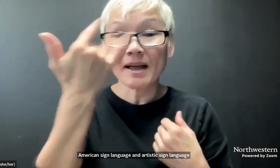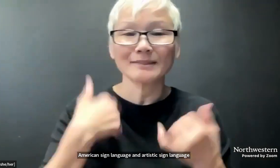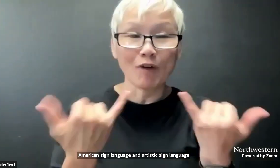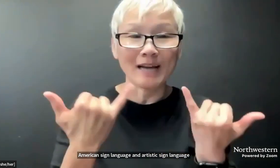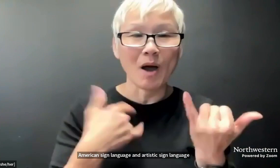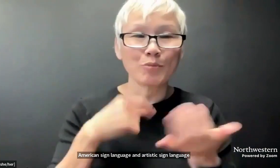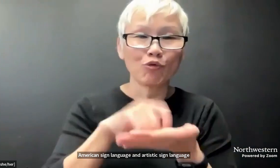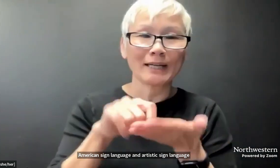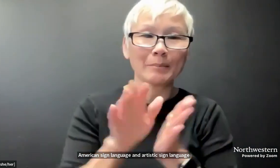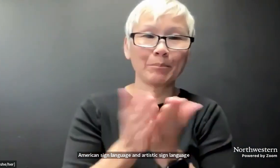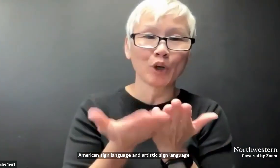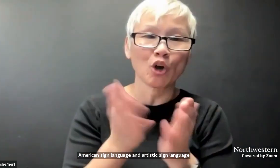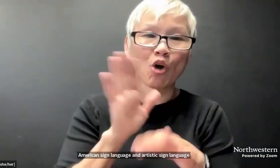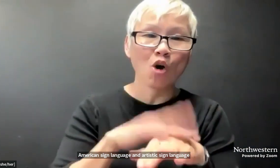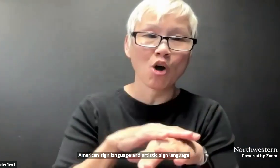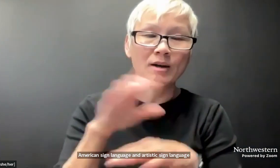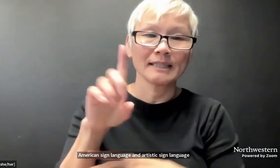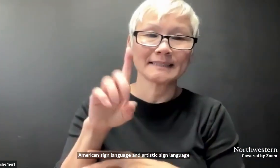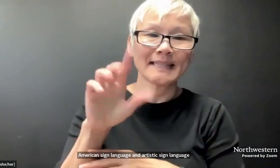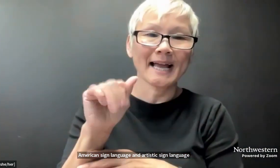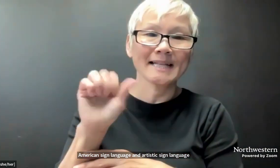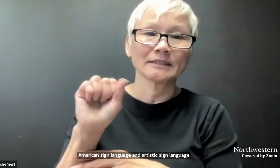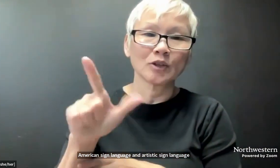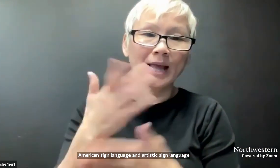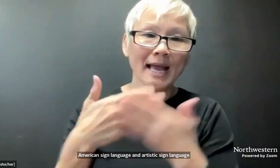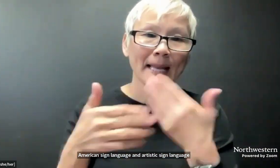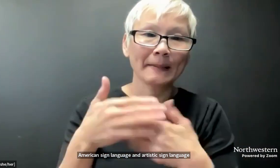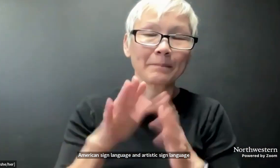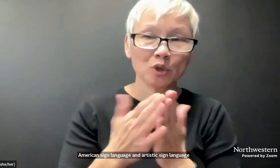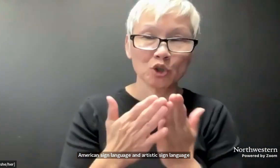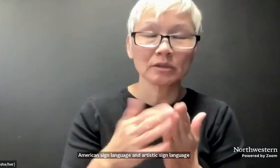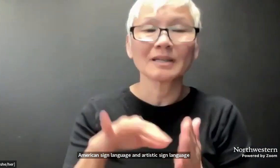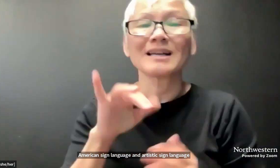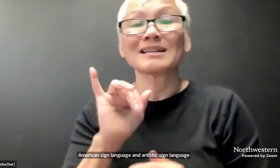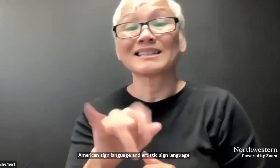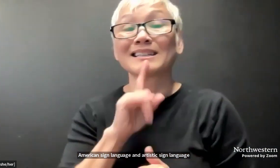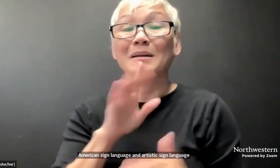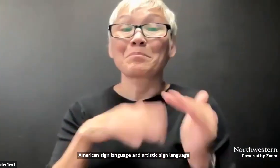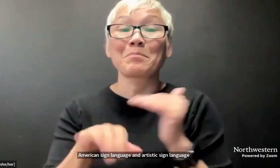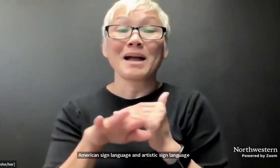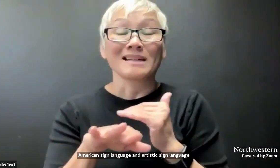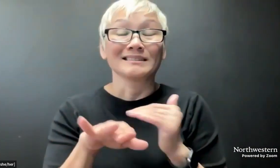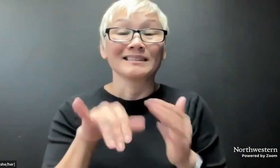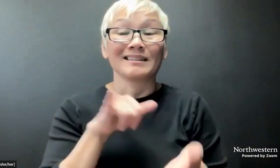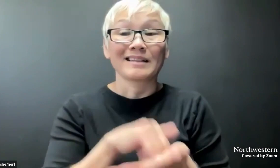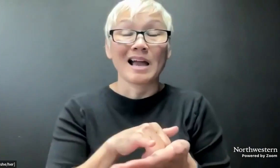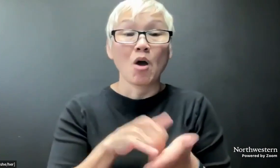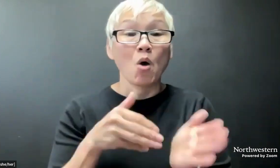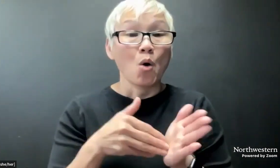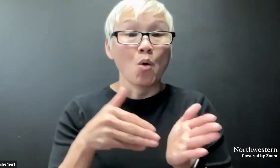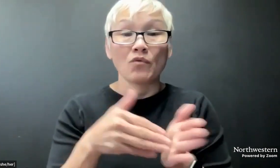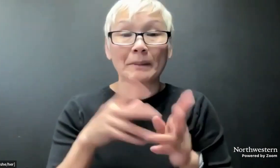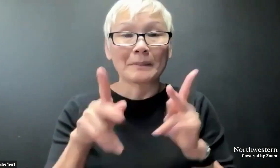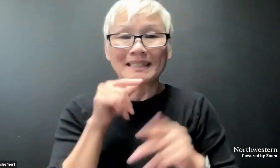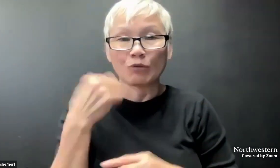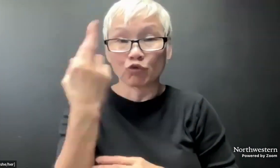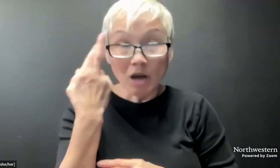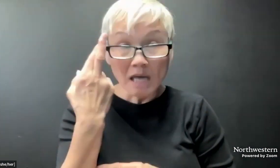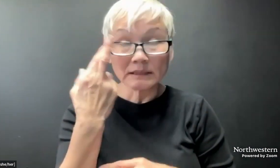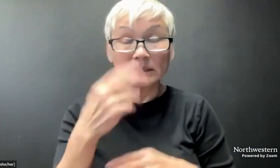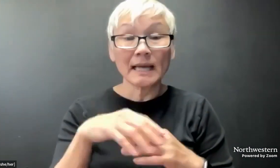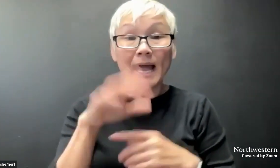All right. Well, funny you ask, because right now I'm writing a book speaking about Dazzle. It's a handbook. So basically,